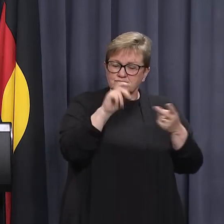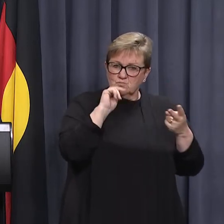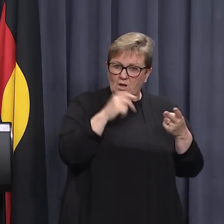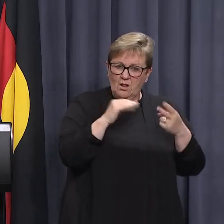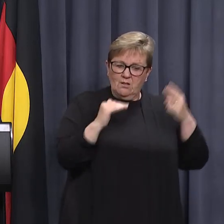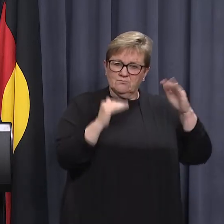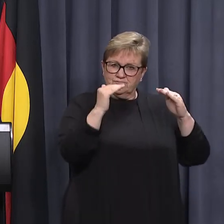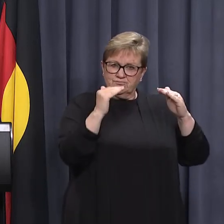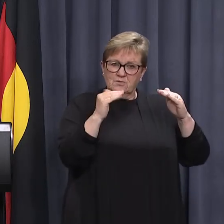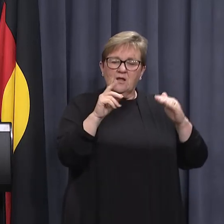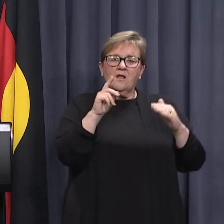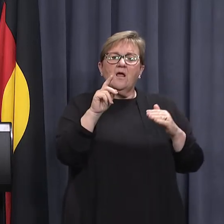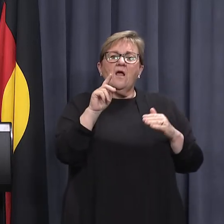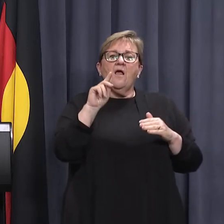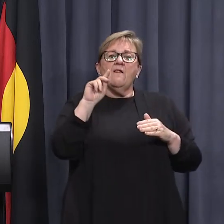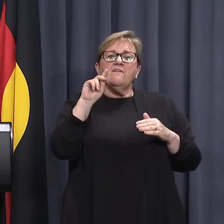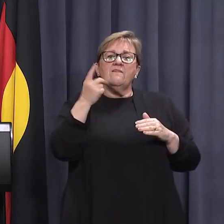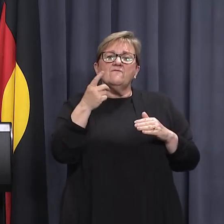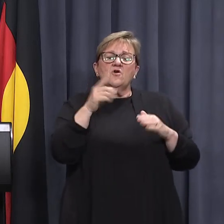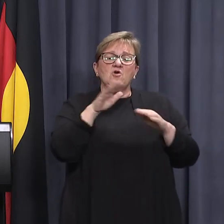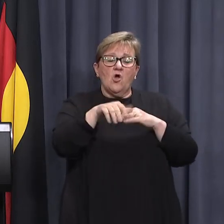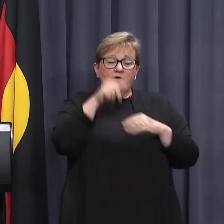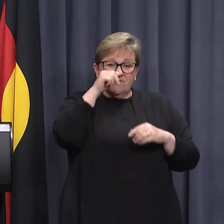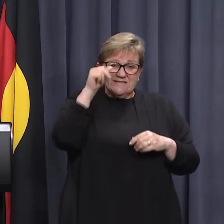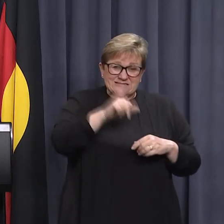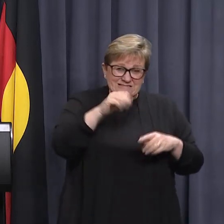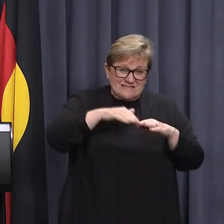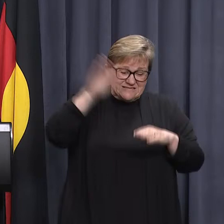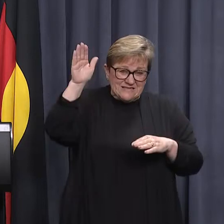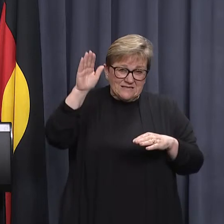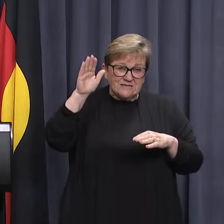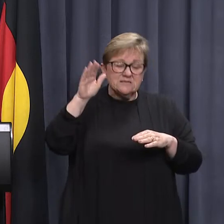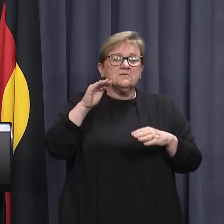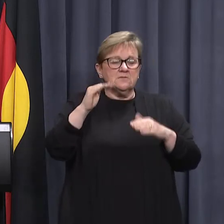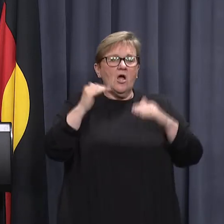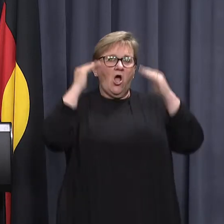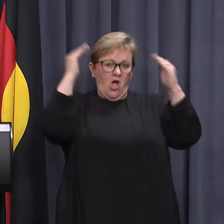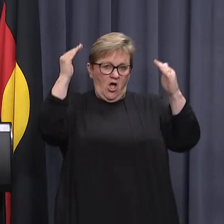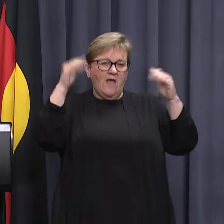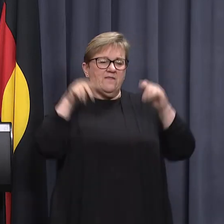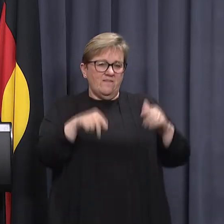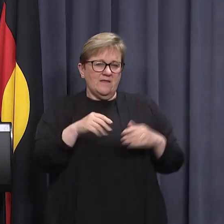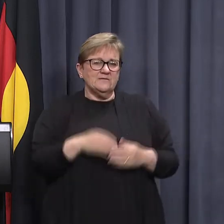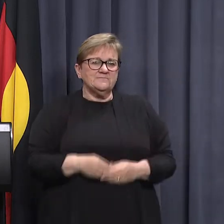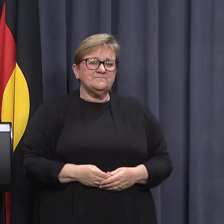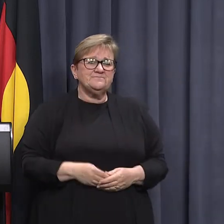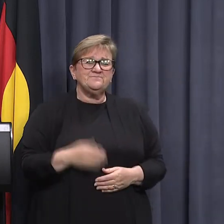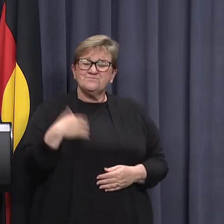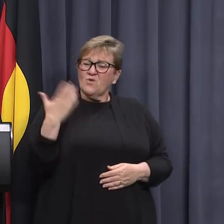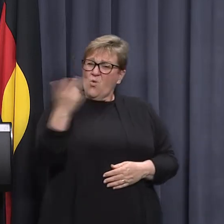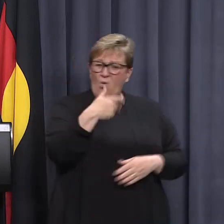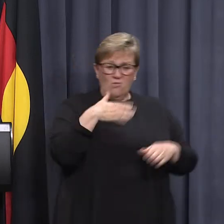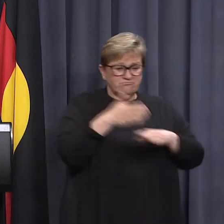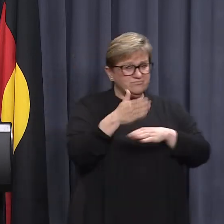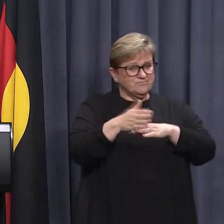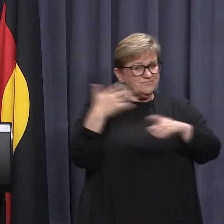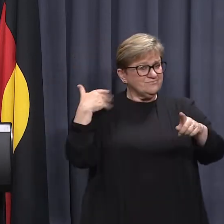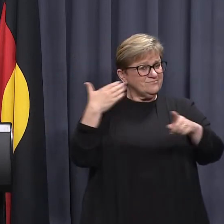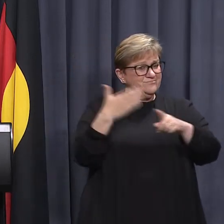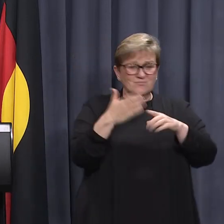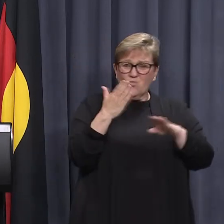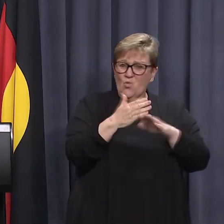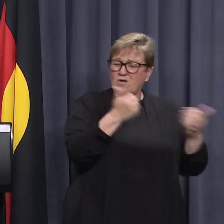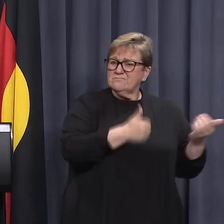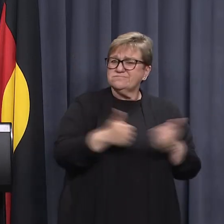And our first aid dose rate over 16 is obviously significantly higher than that. So all the measures we've used have worked.